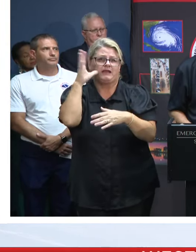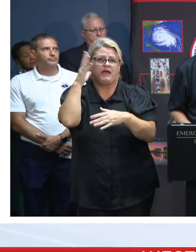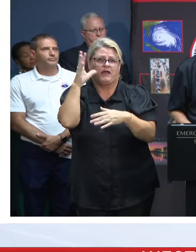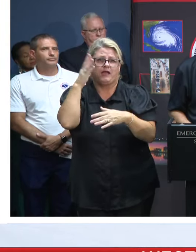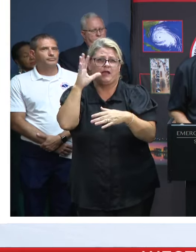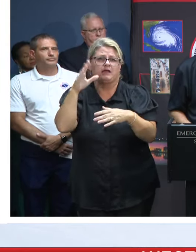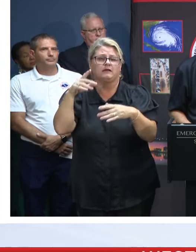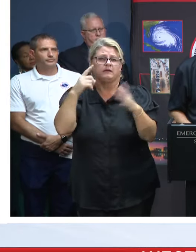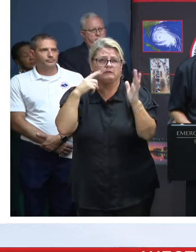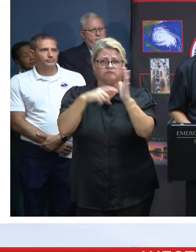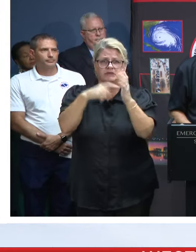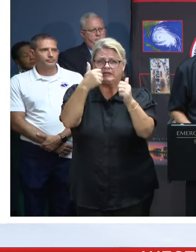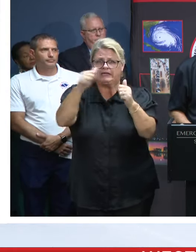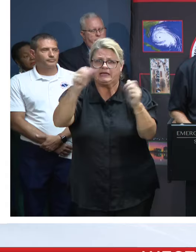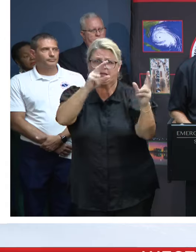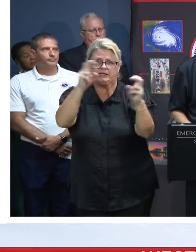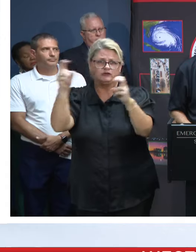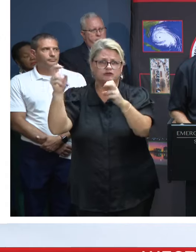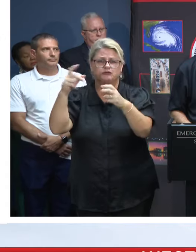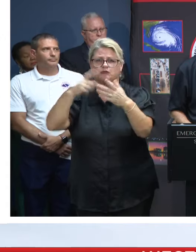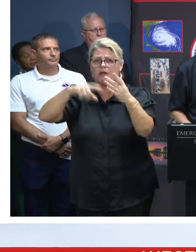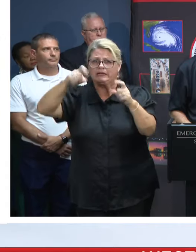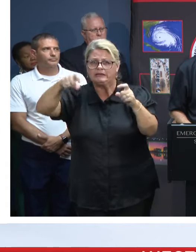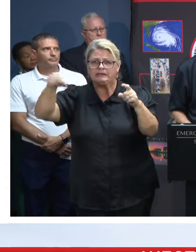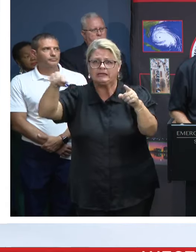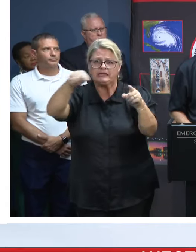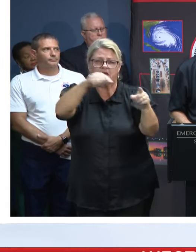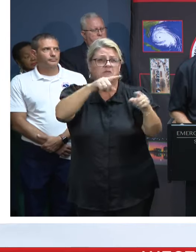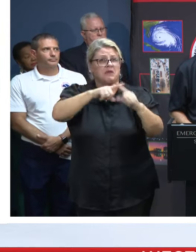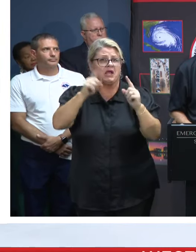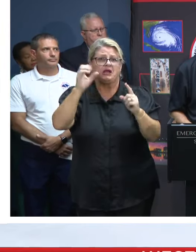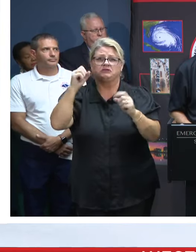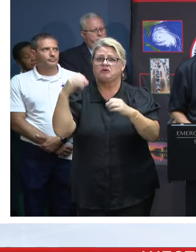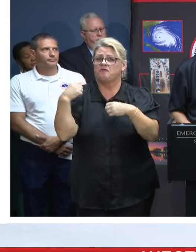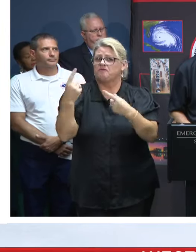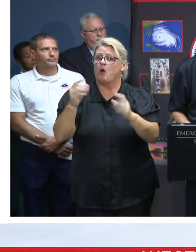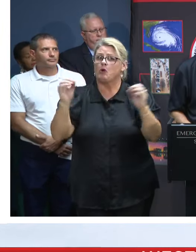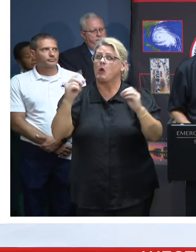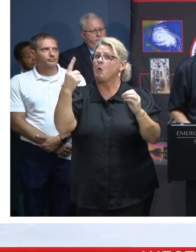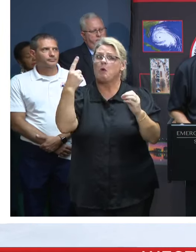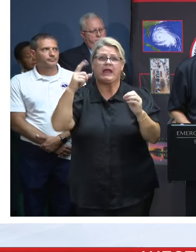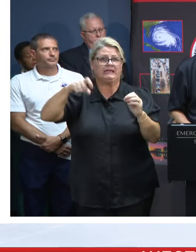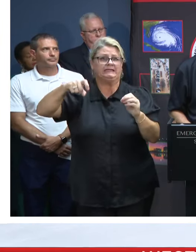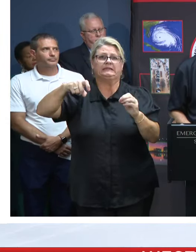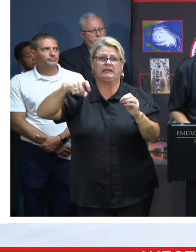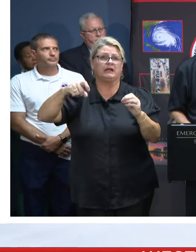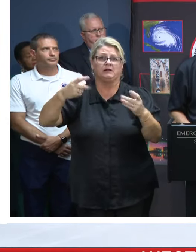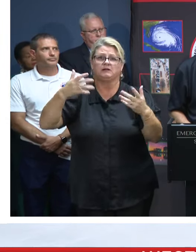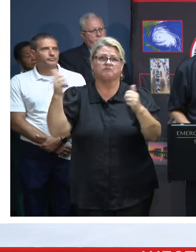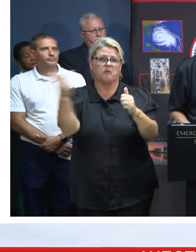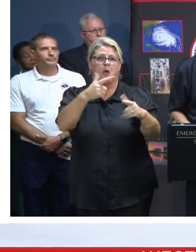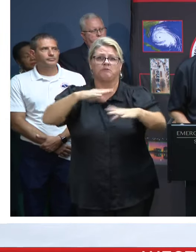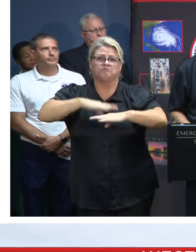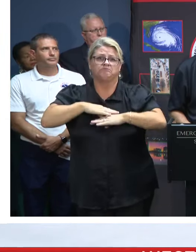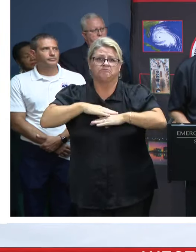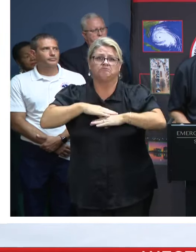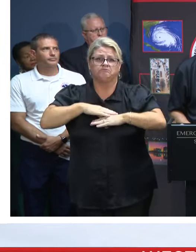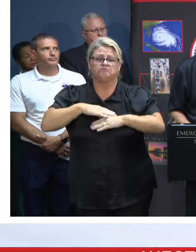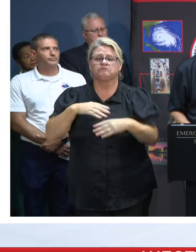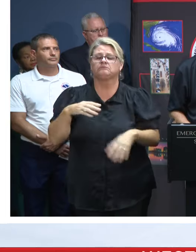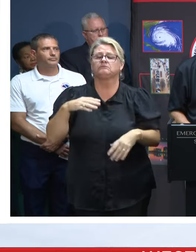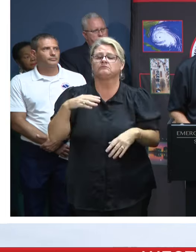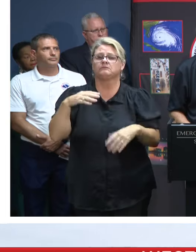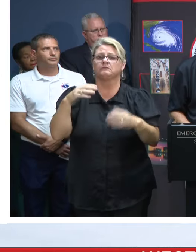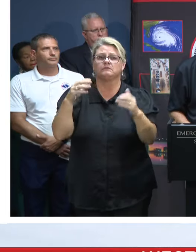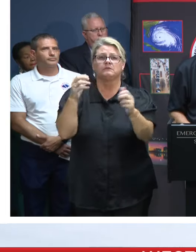identify any issues or unmet needs, and counties are reporting no unmet needs at this time. Our logistics system has been activated